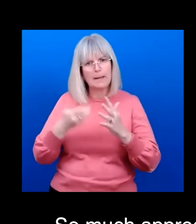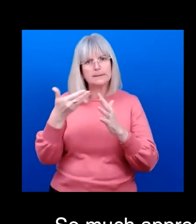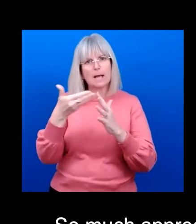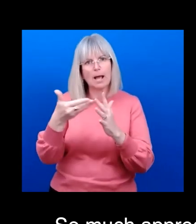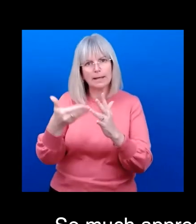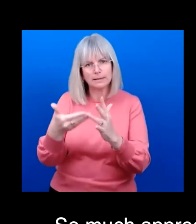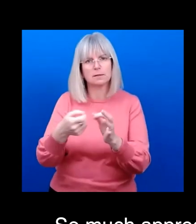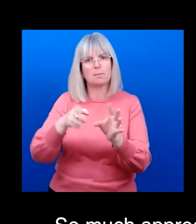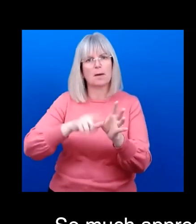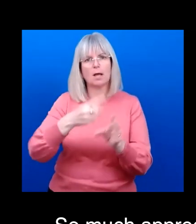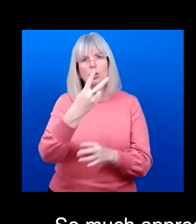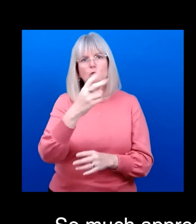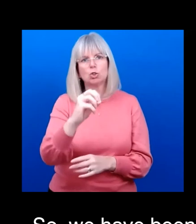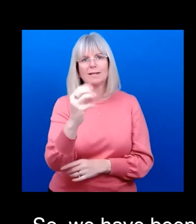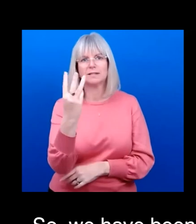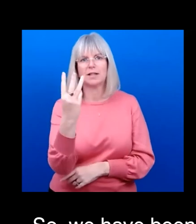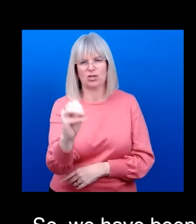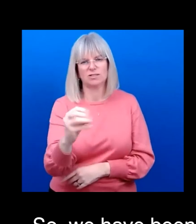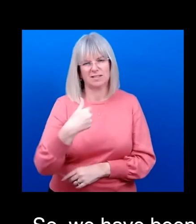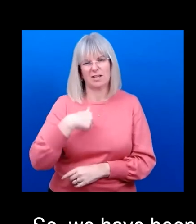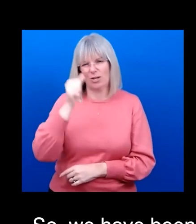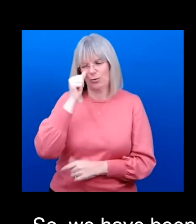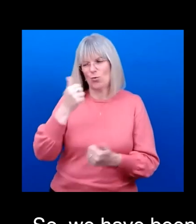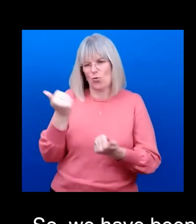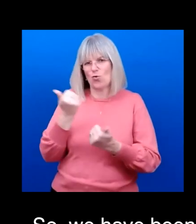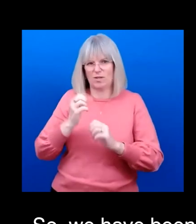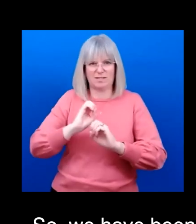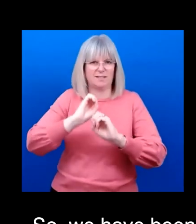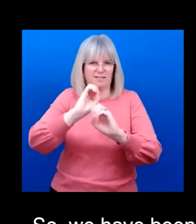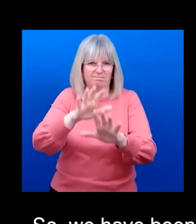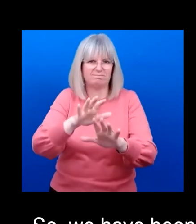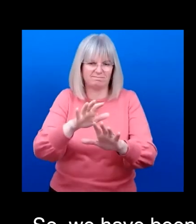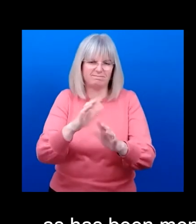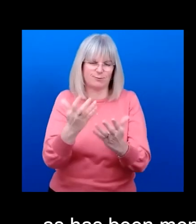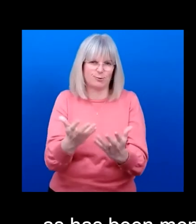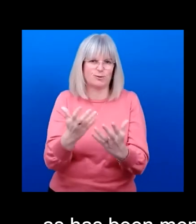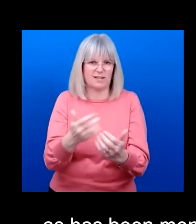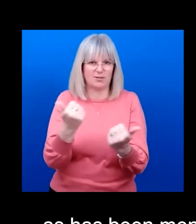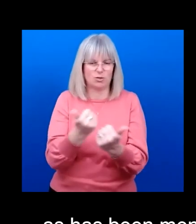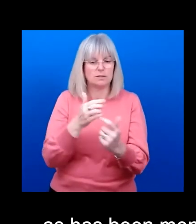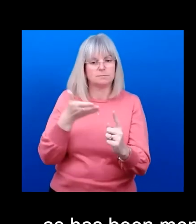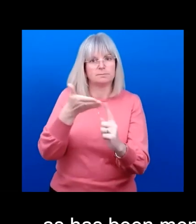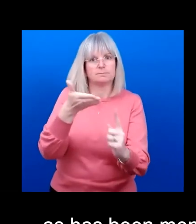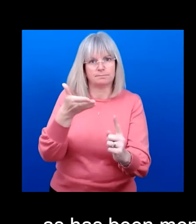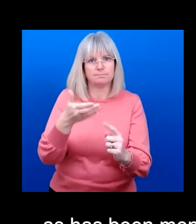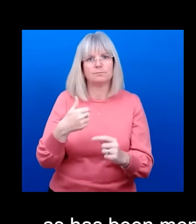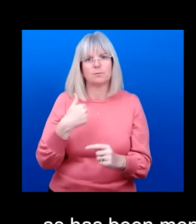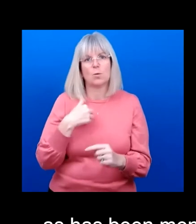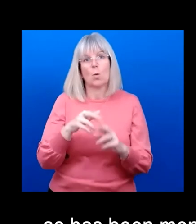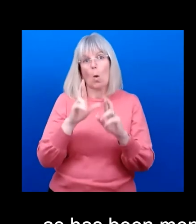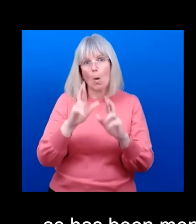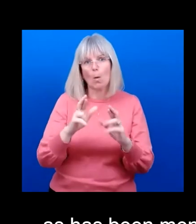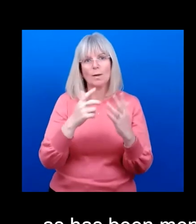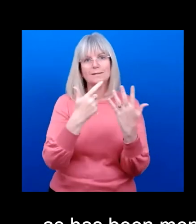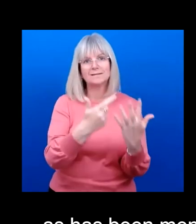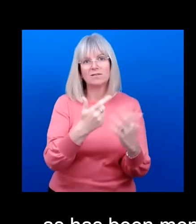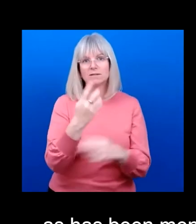has been mentioning several times already today. Alakos we hope that the 74th World Health Assembly will